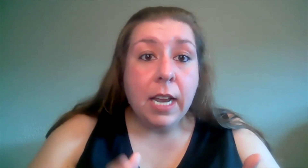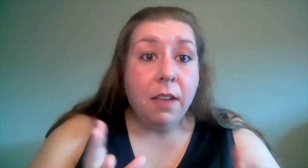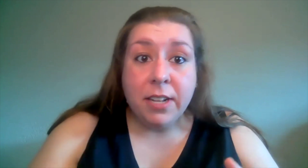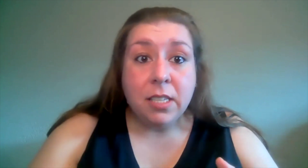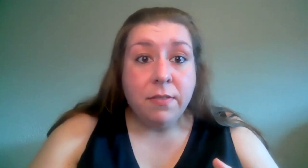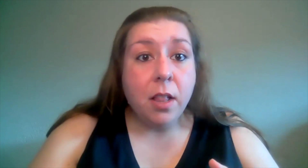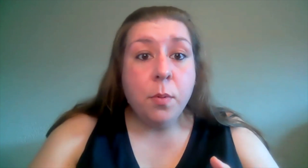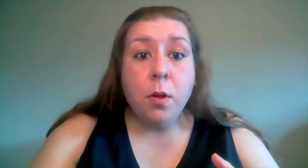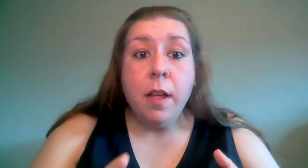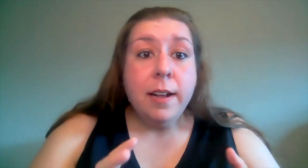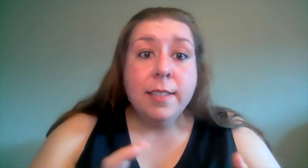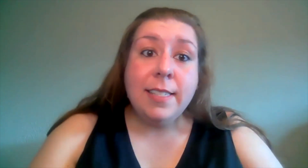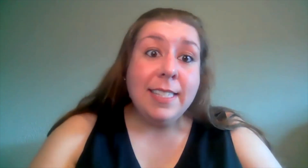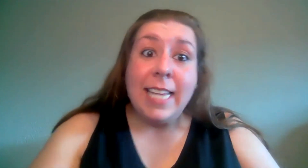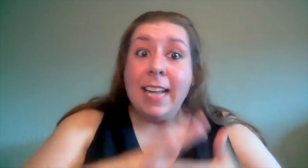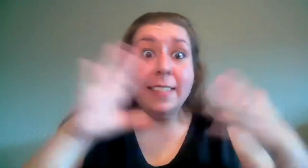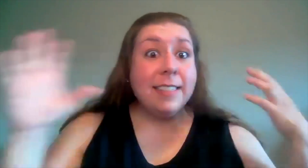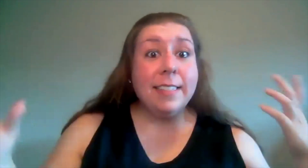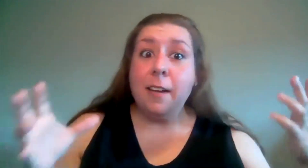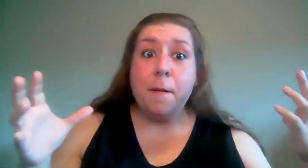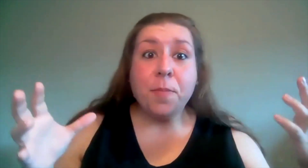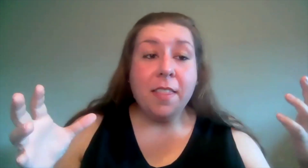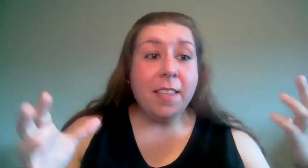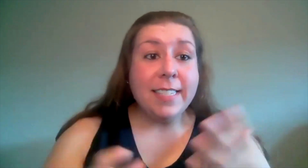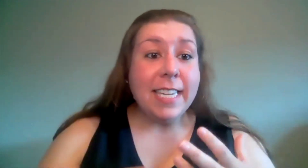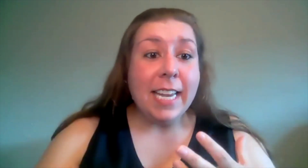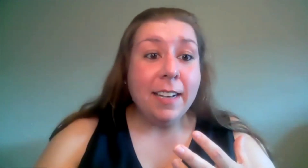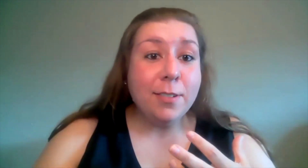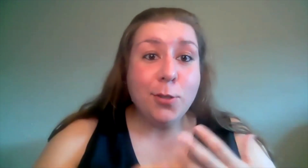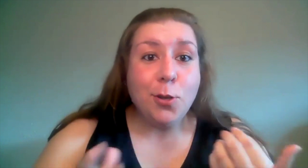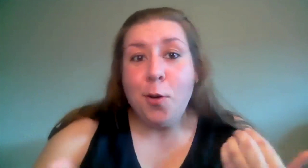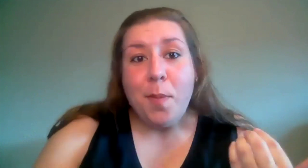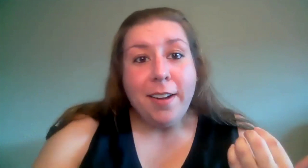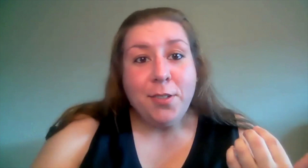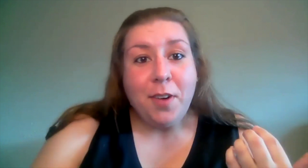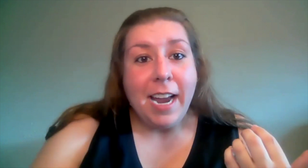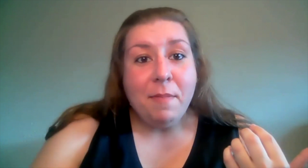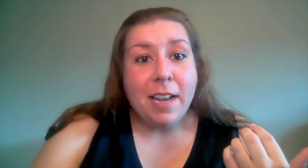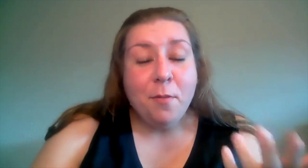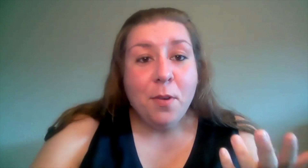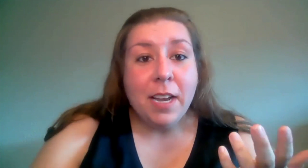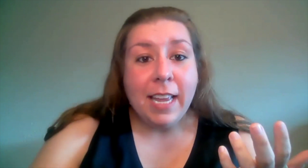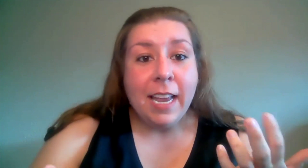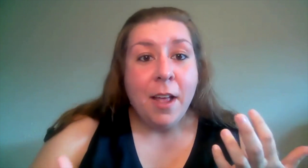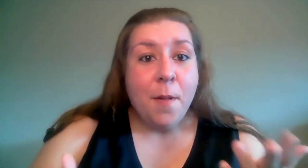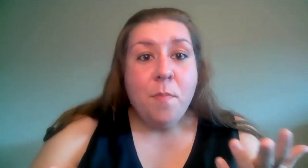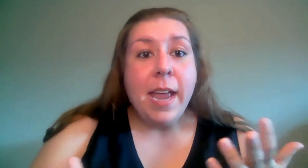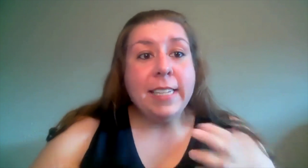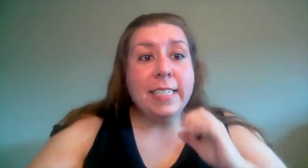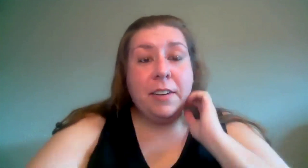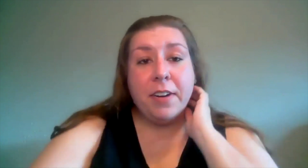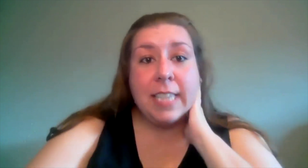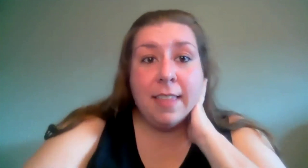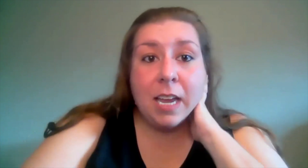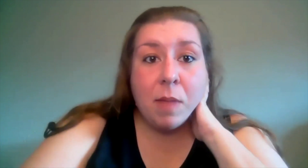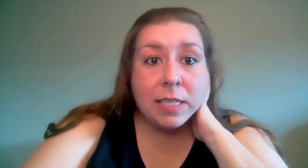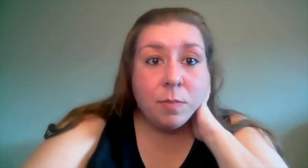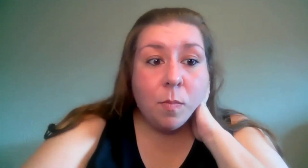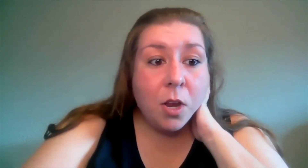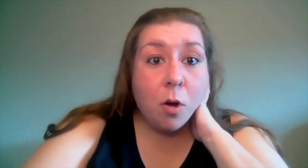if it's available sets the scene so much right i mean it really makes a difference i think it makes you know